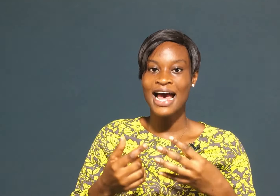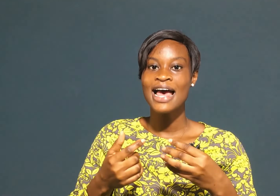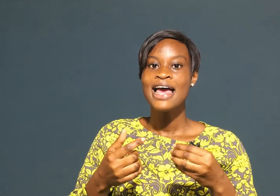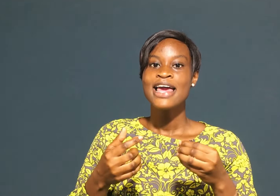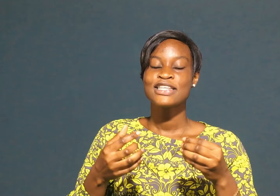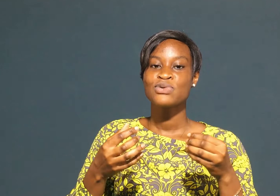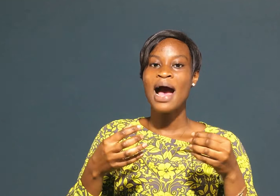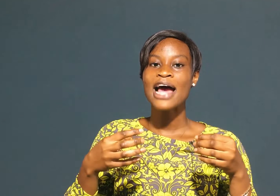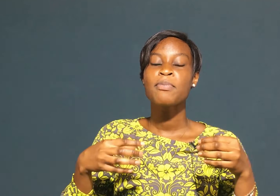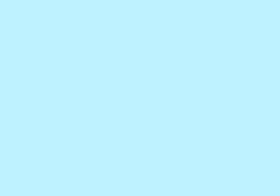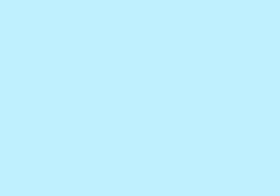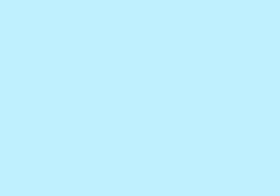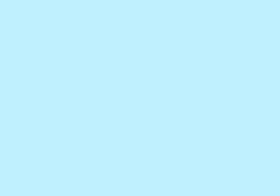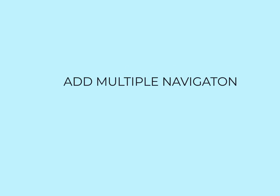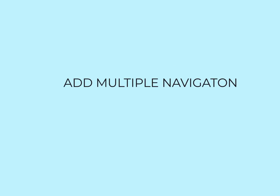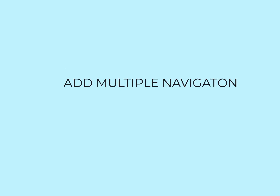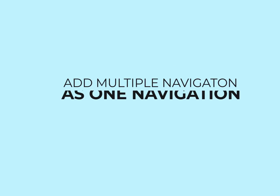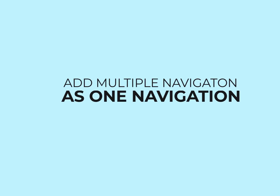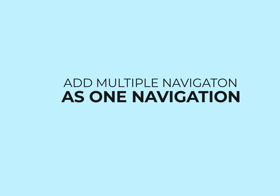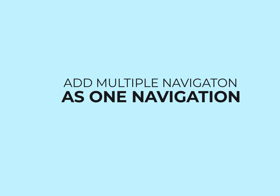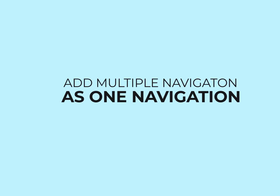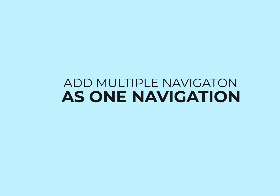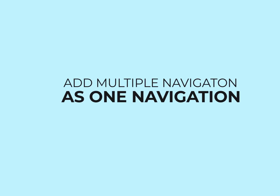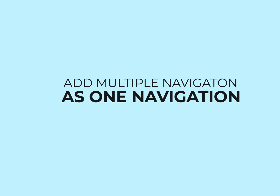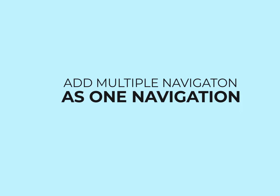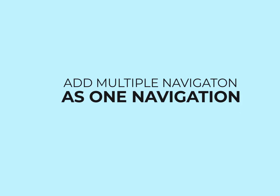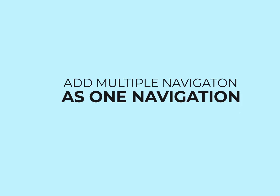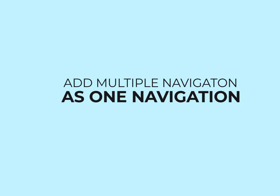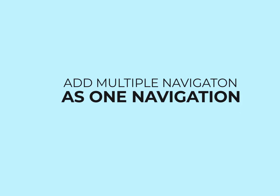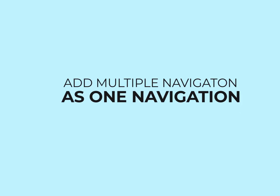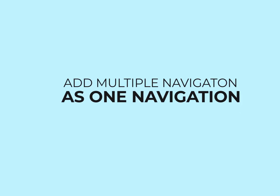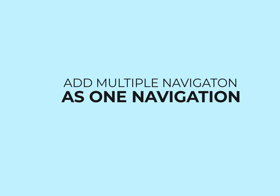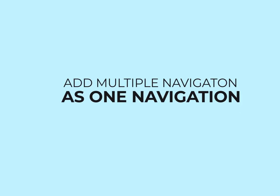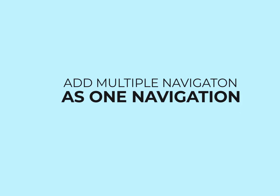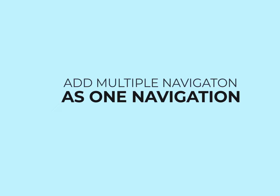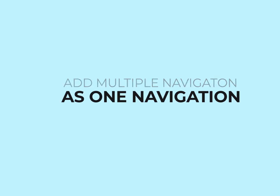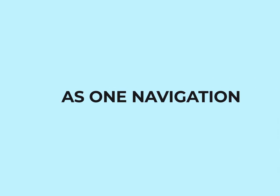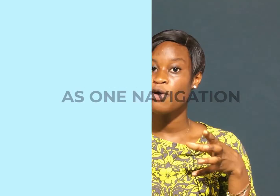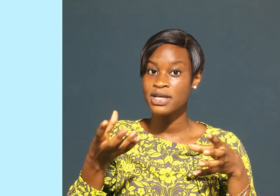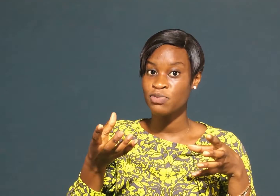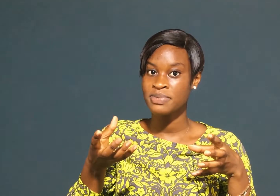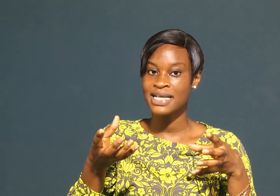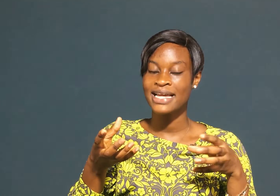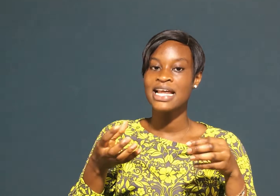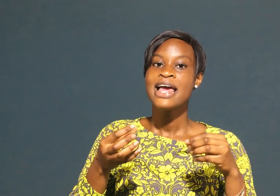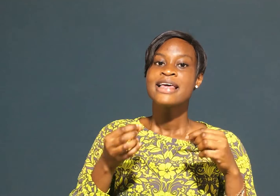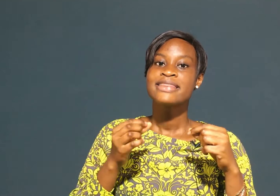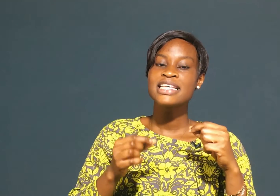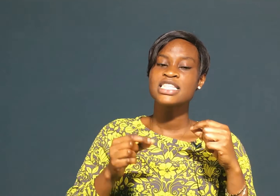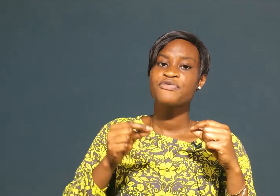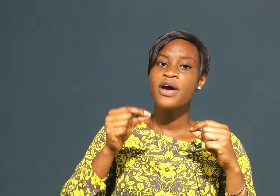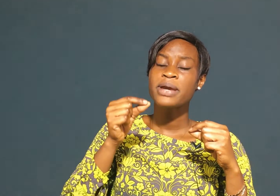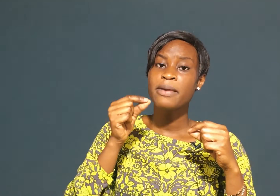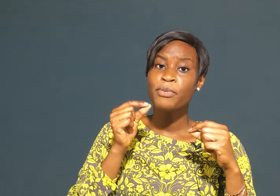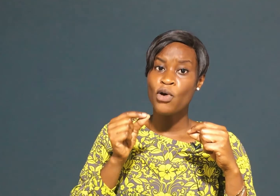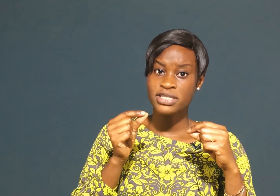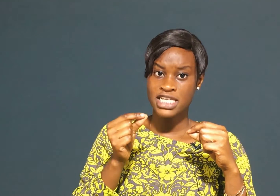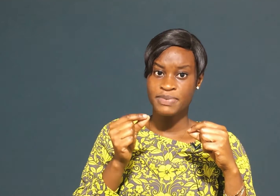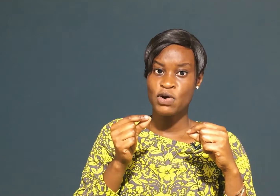is to add multiple navigations as one especially if it's for an e-commerce website this is very important because